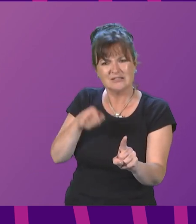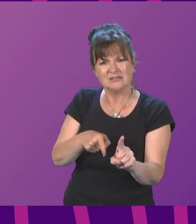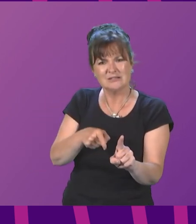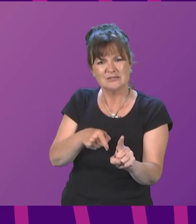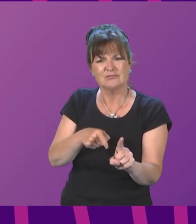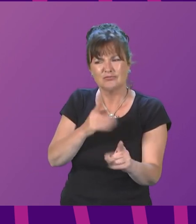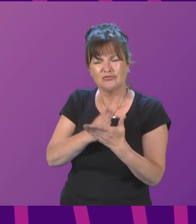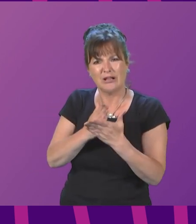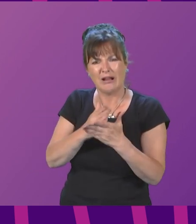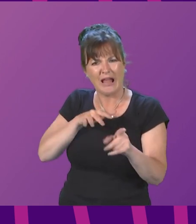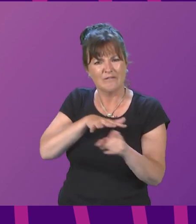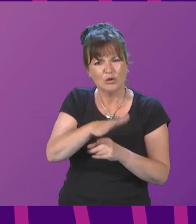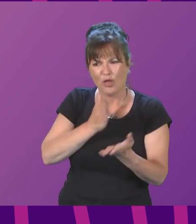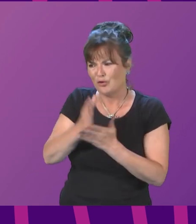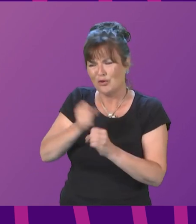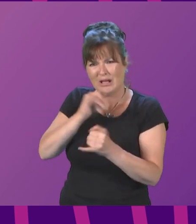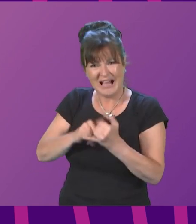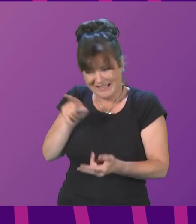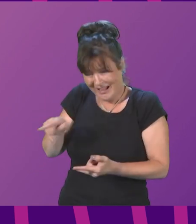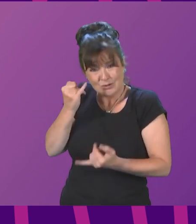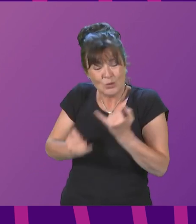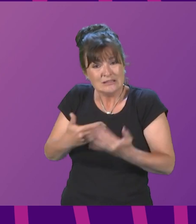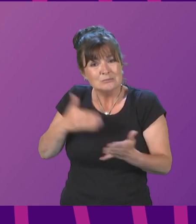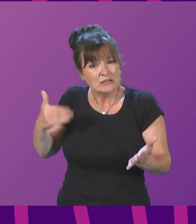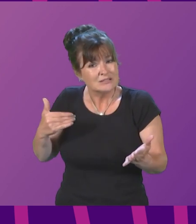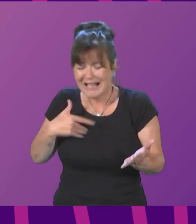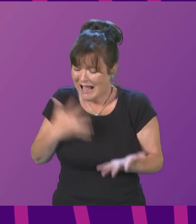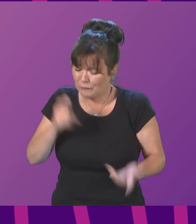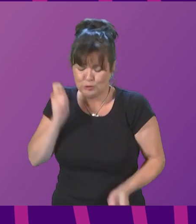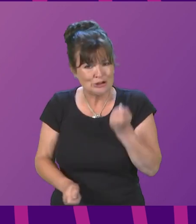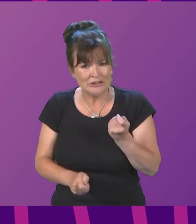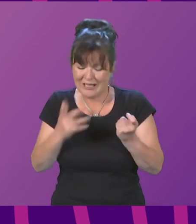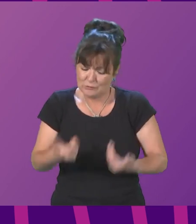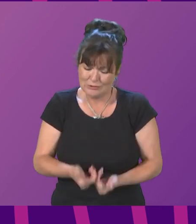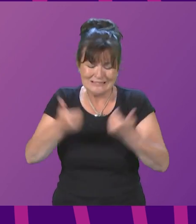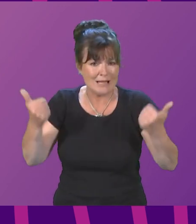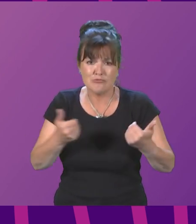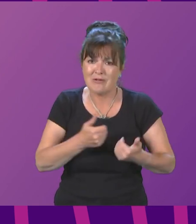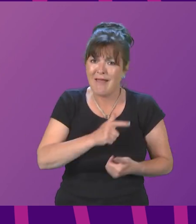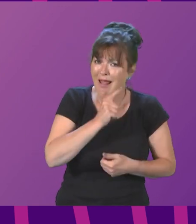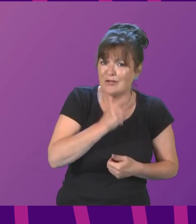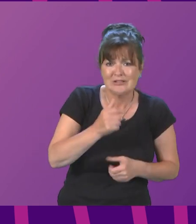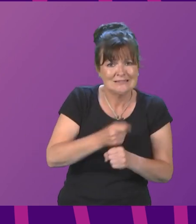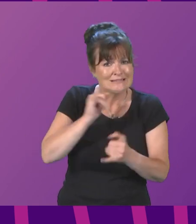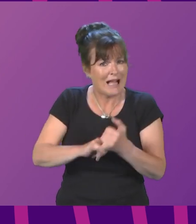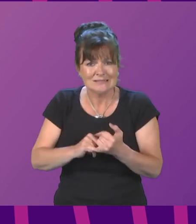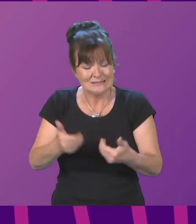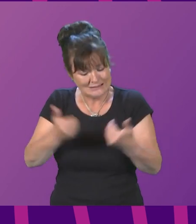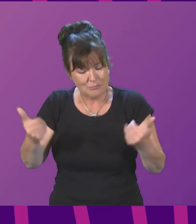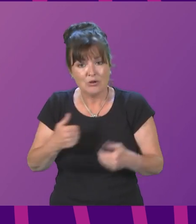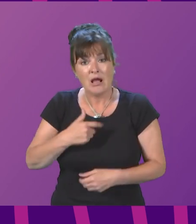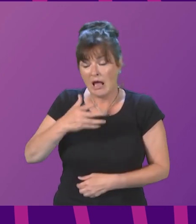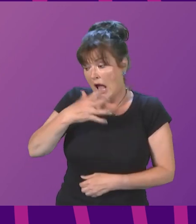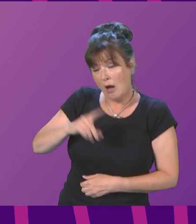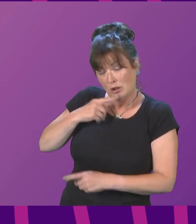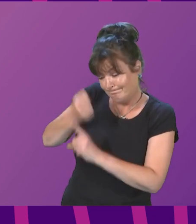of generation. That must change. We will press the UK government to speed up fundamental reform of the energy market and break the